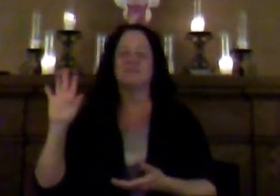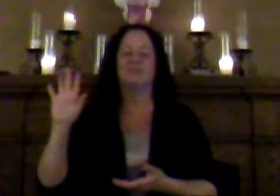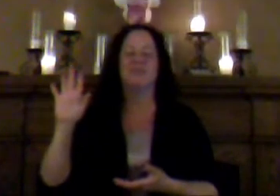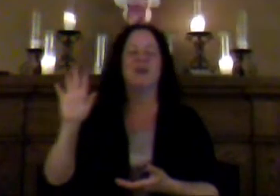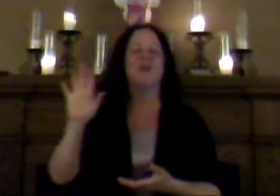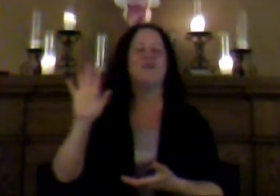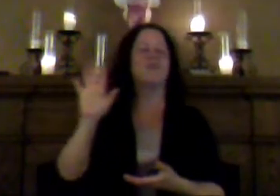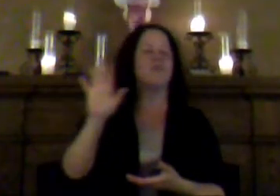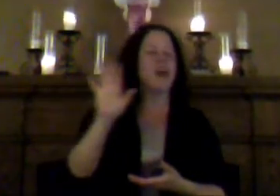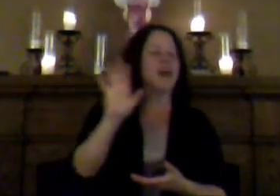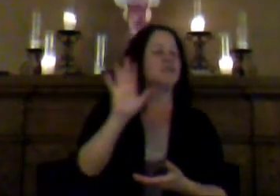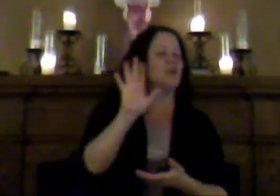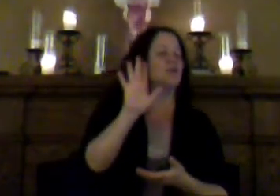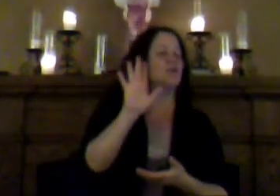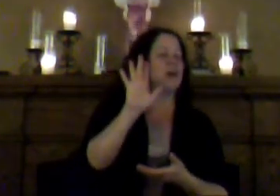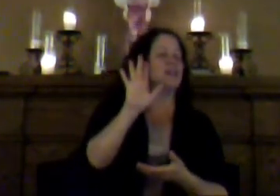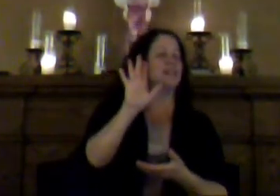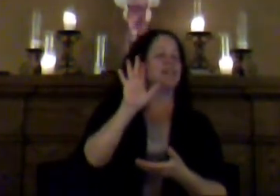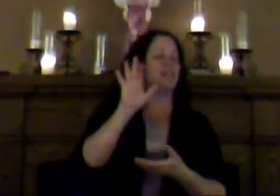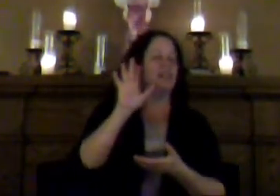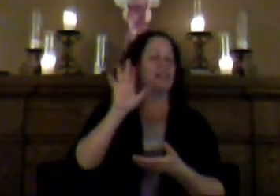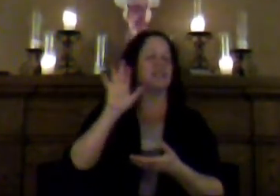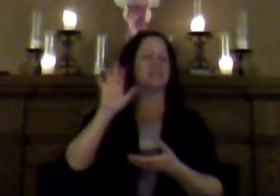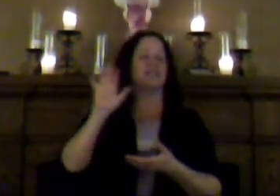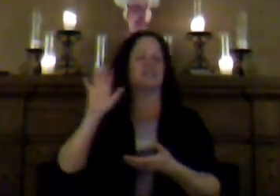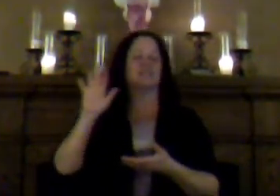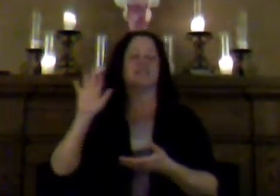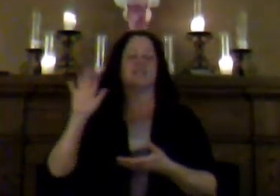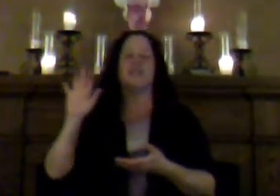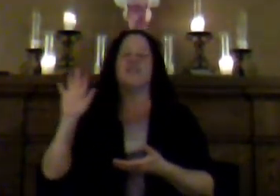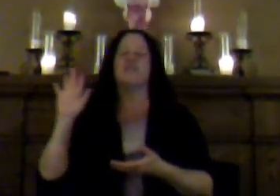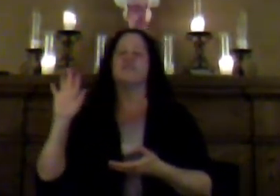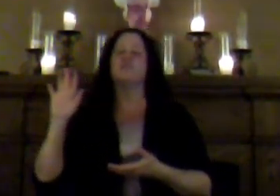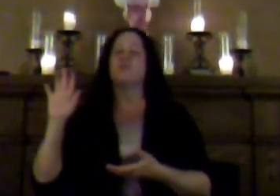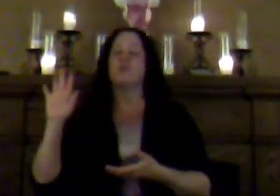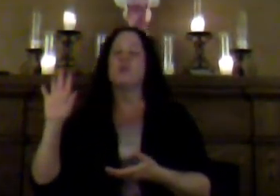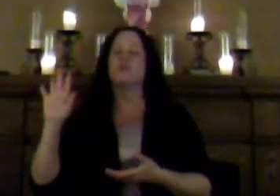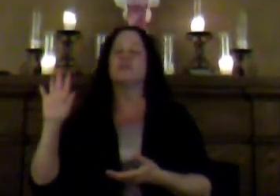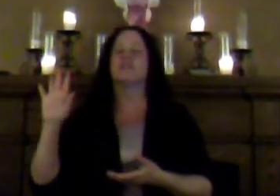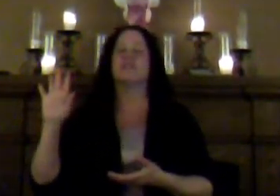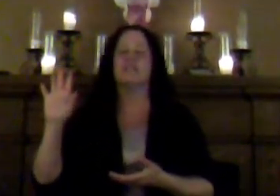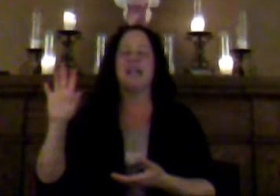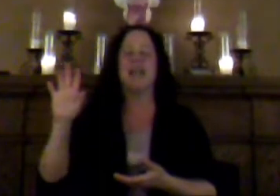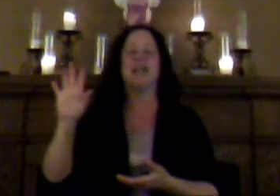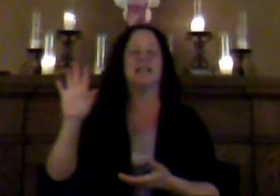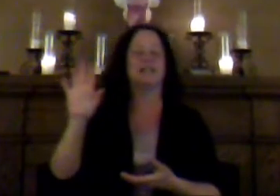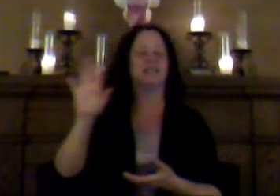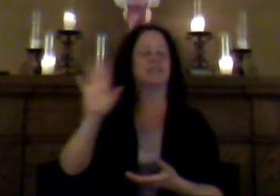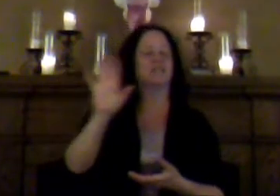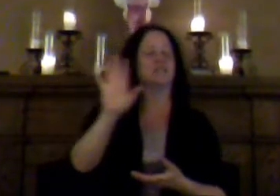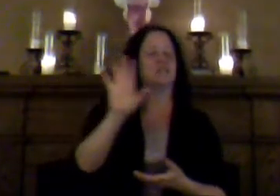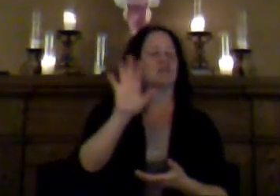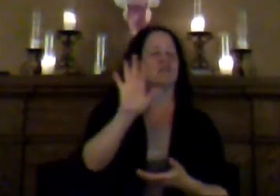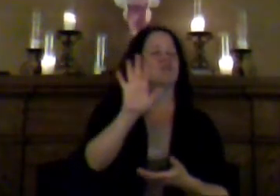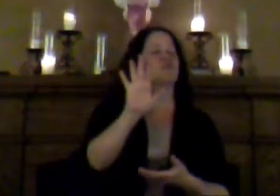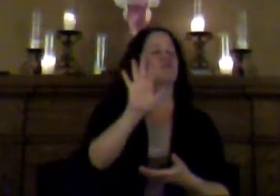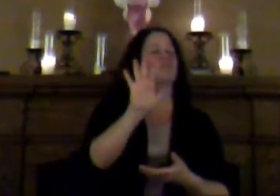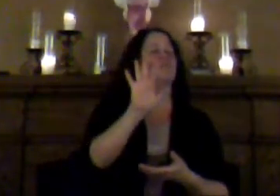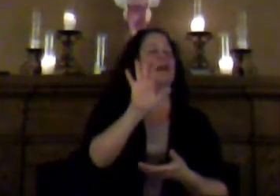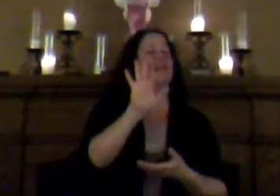For that is what humanity needs in this world today. Too many